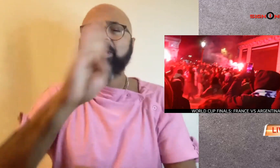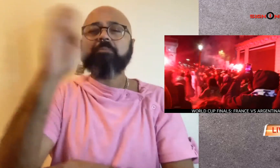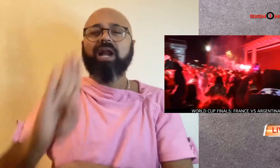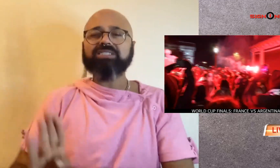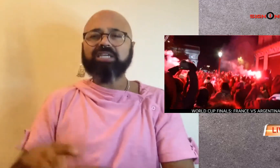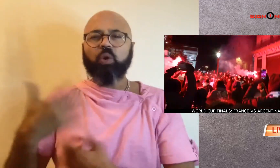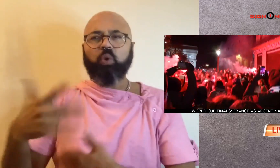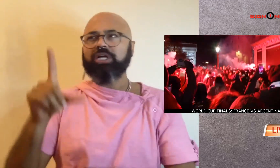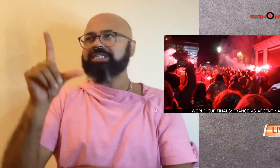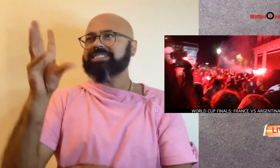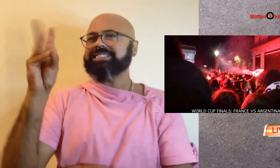ago.